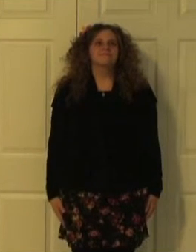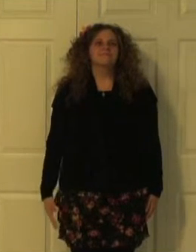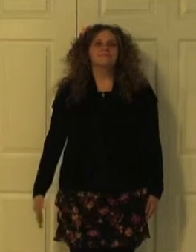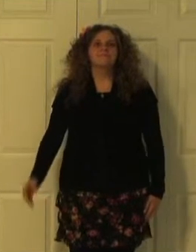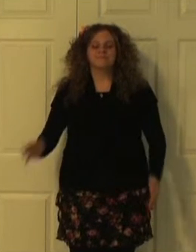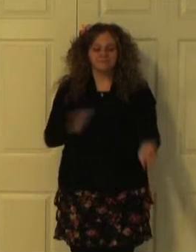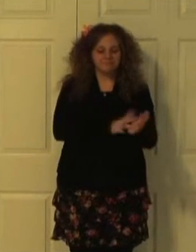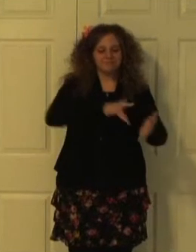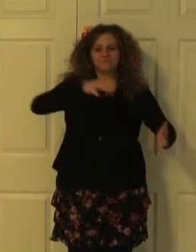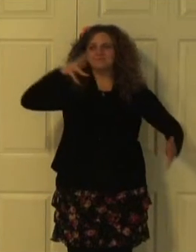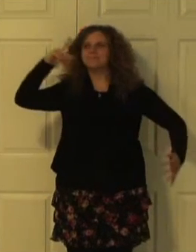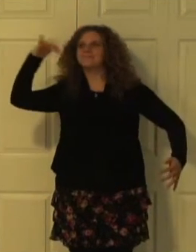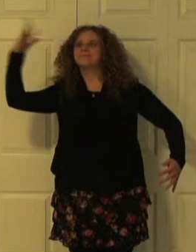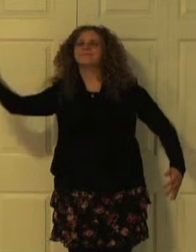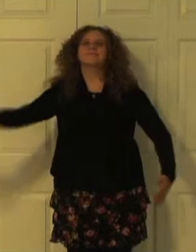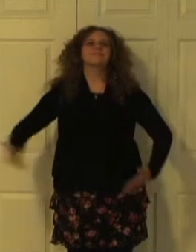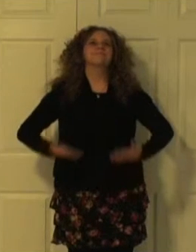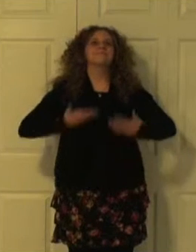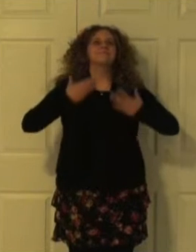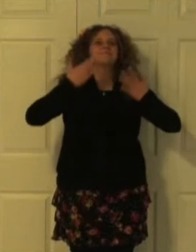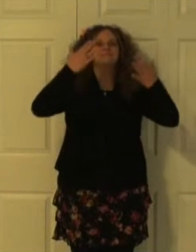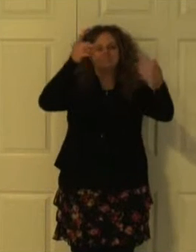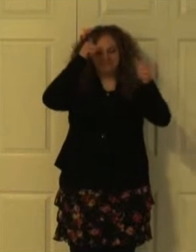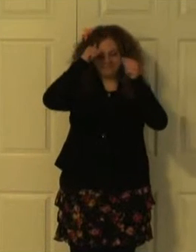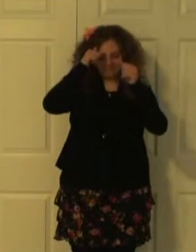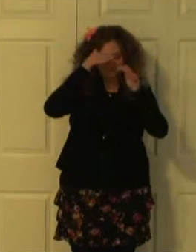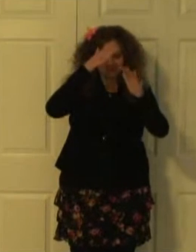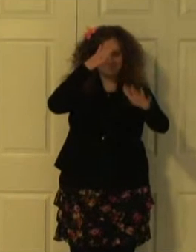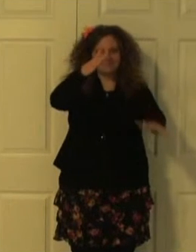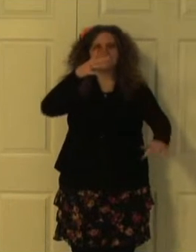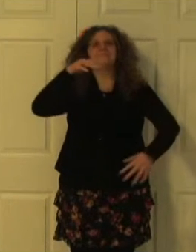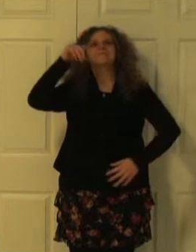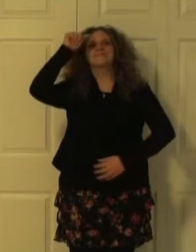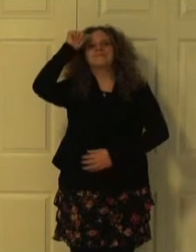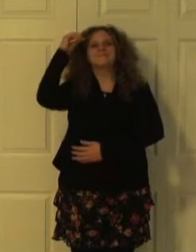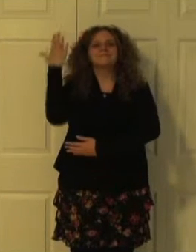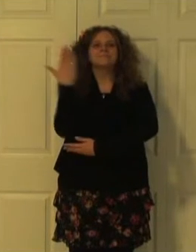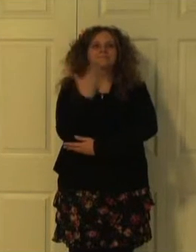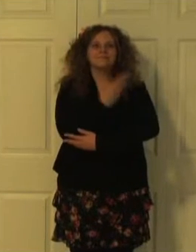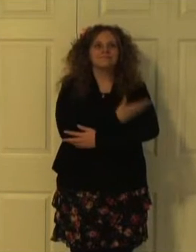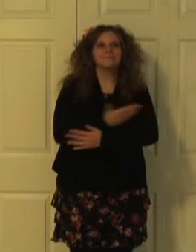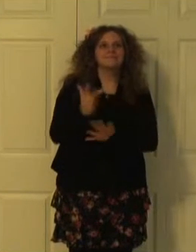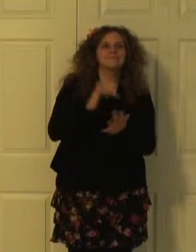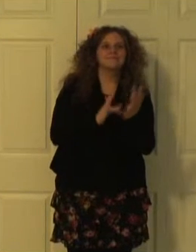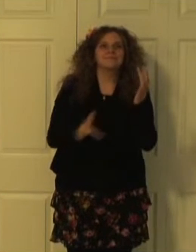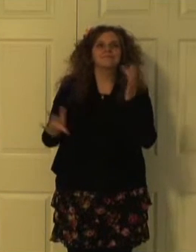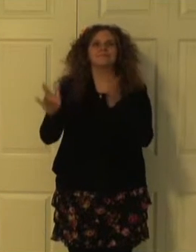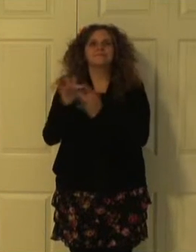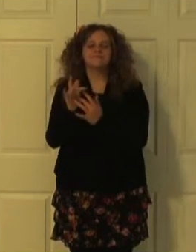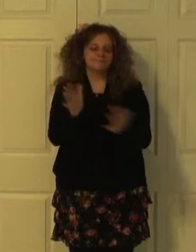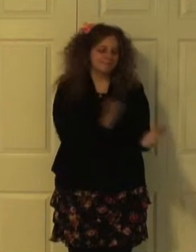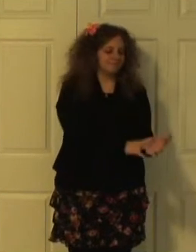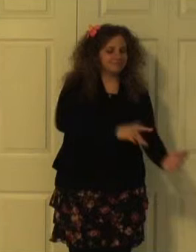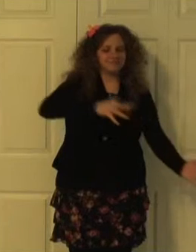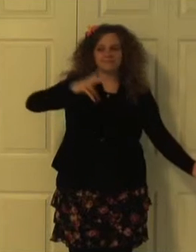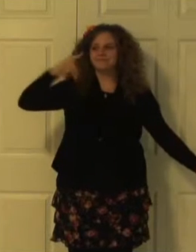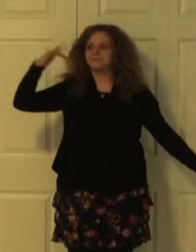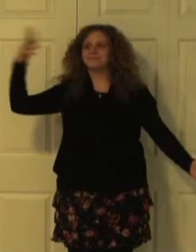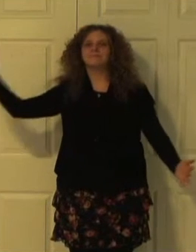Glory be to the Father and Son. Glory